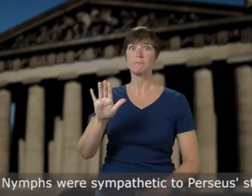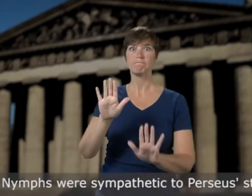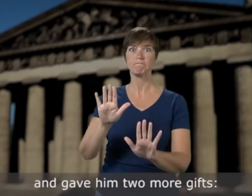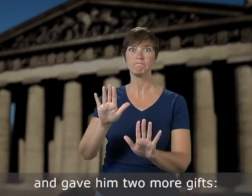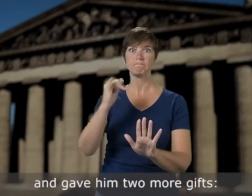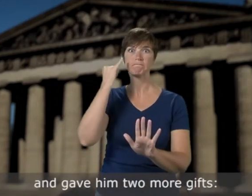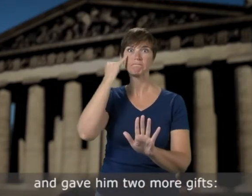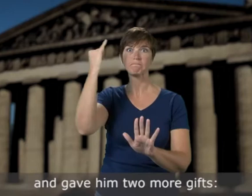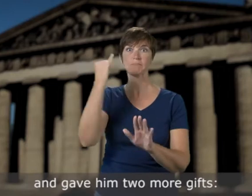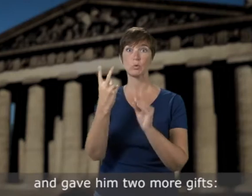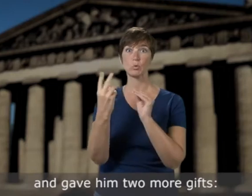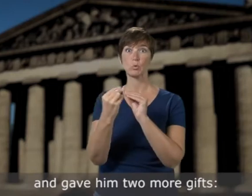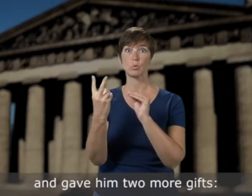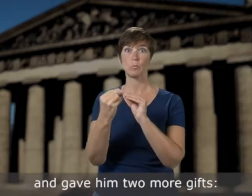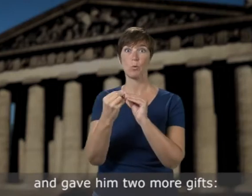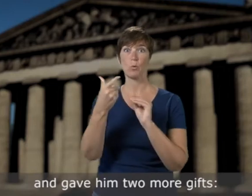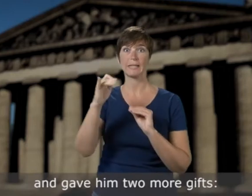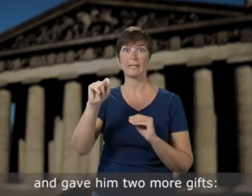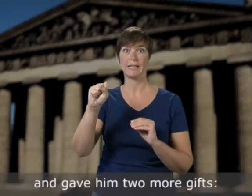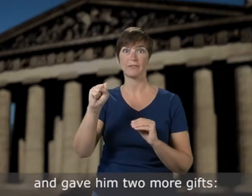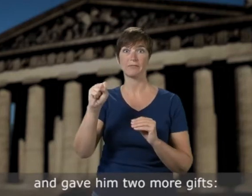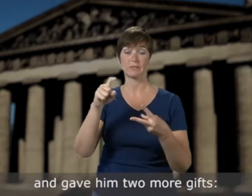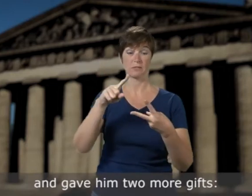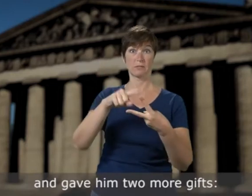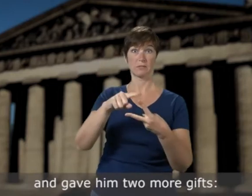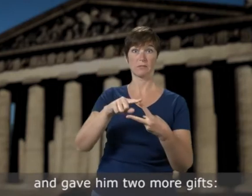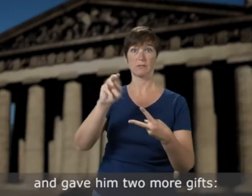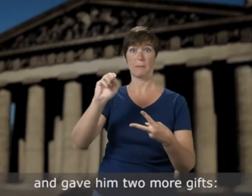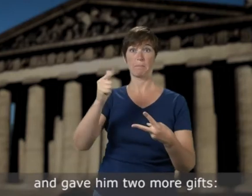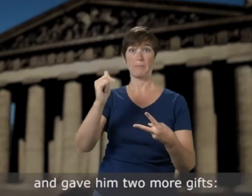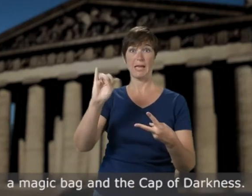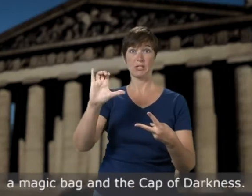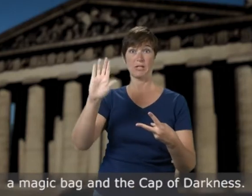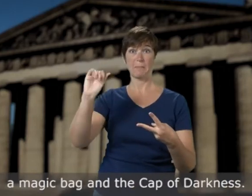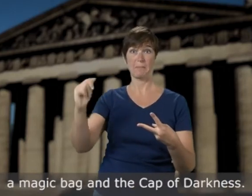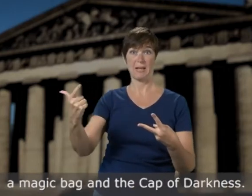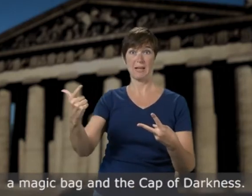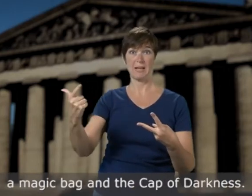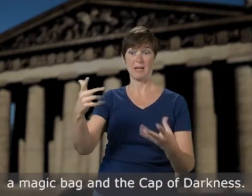and gave him two more gifts a magic bag